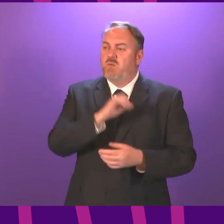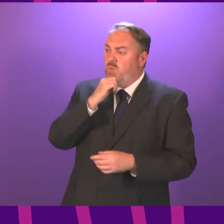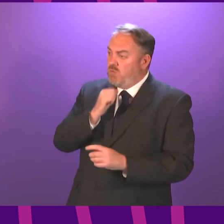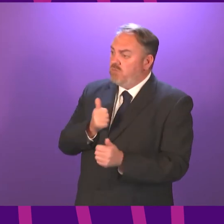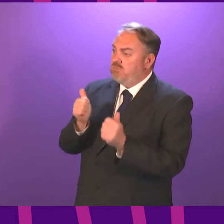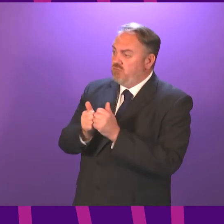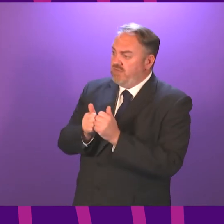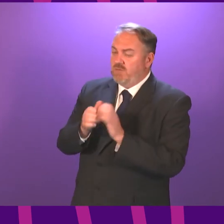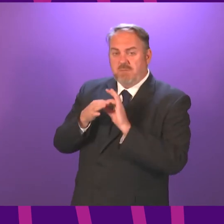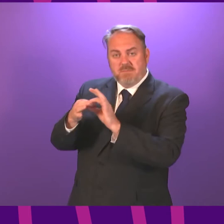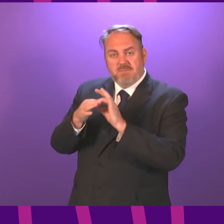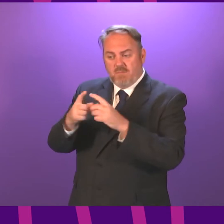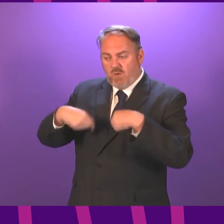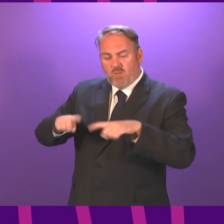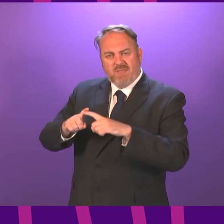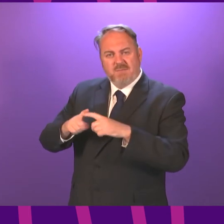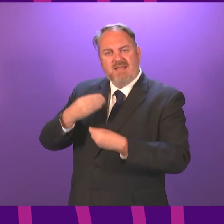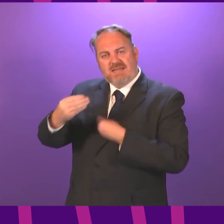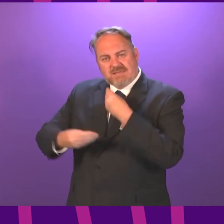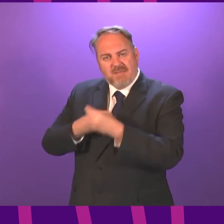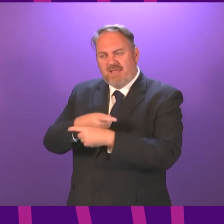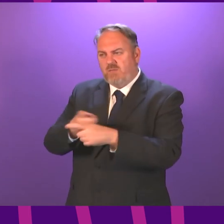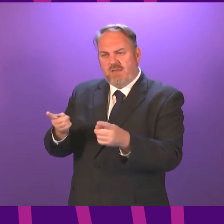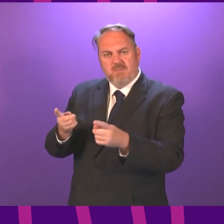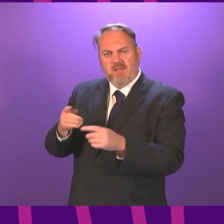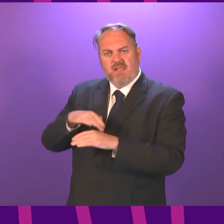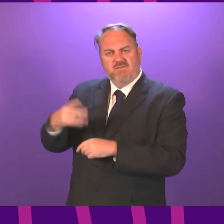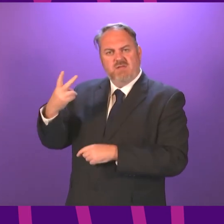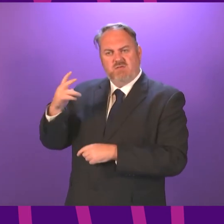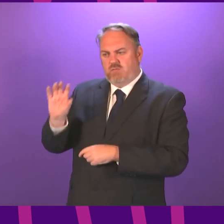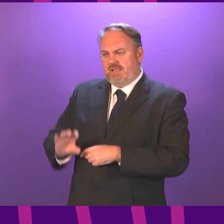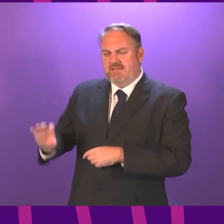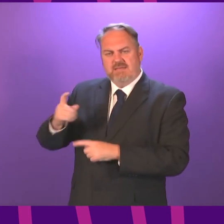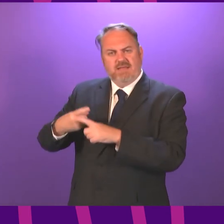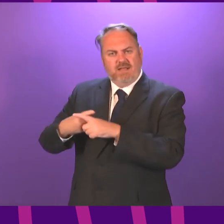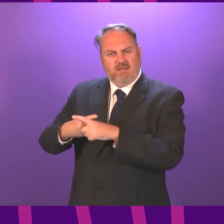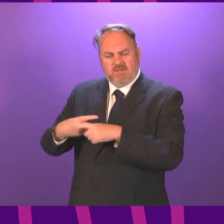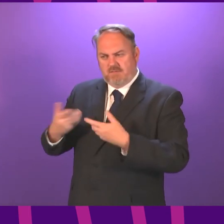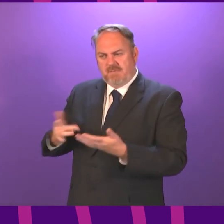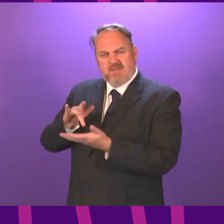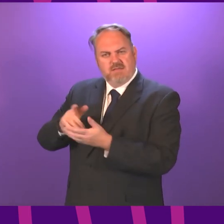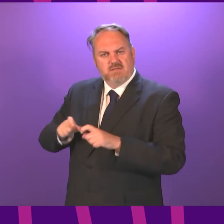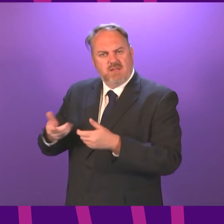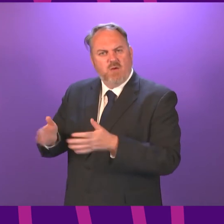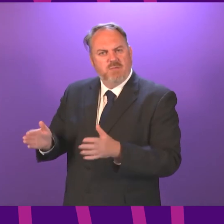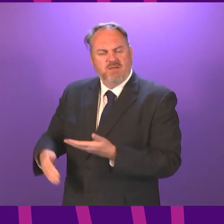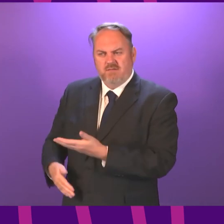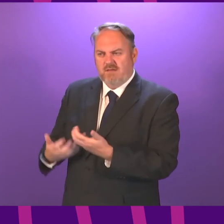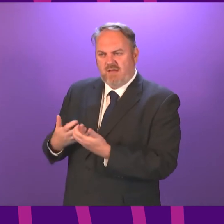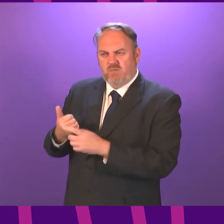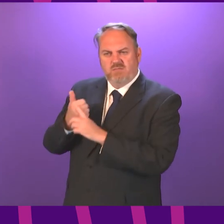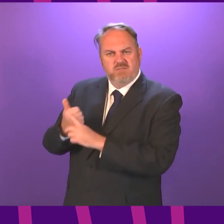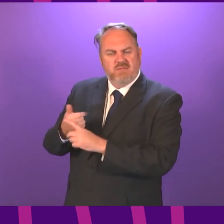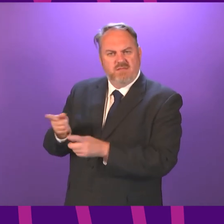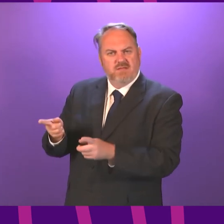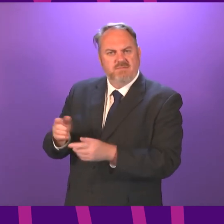can safely reopen their premises in Level 2 like other parts of the UK so we can save jobs, protect Scotland's economy and get our country's mental health and